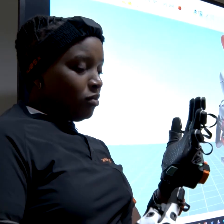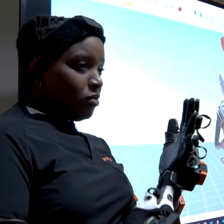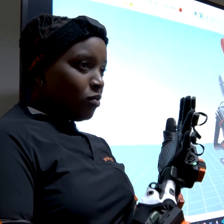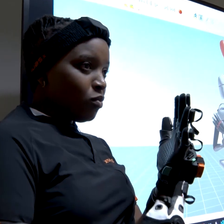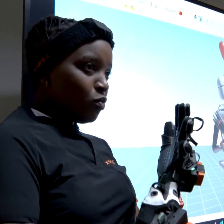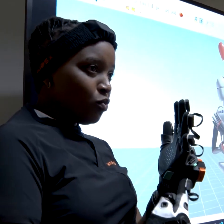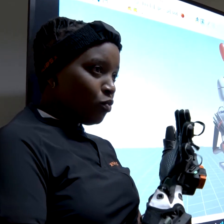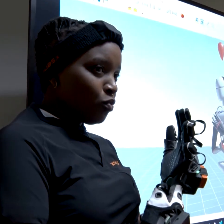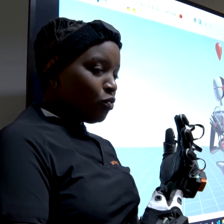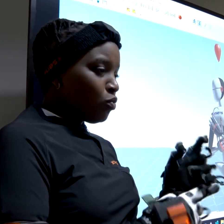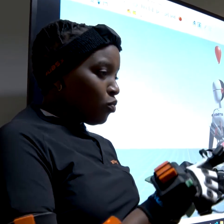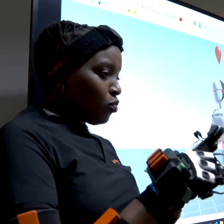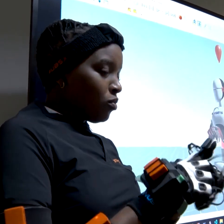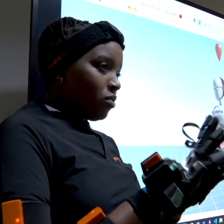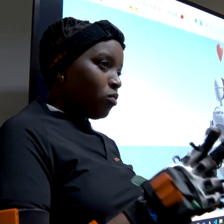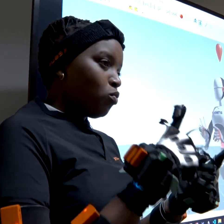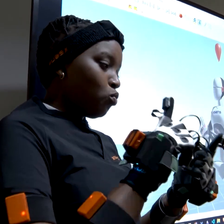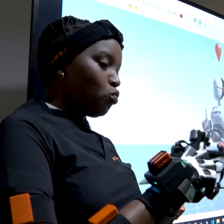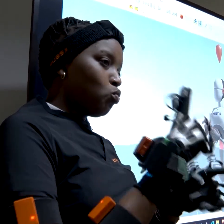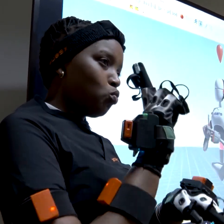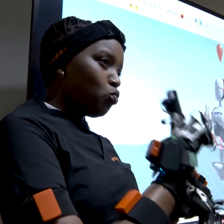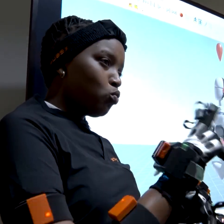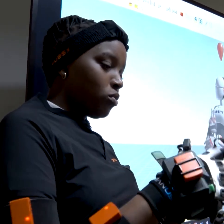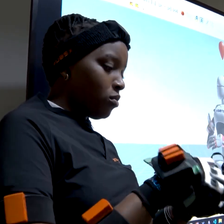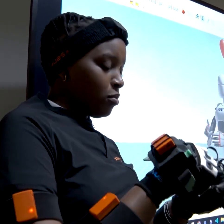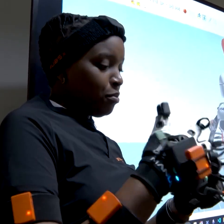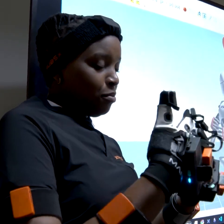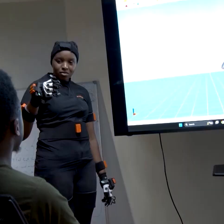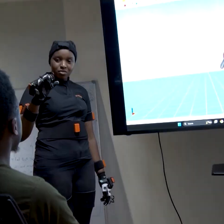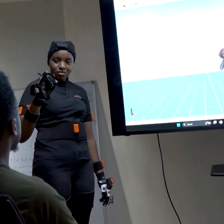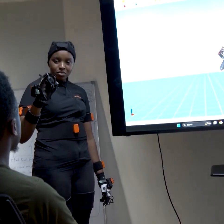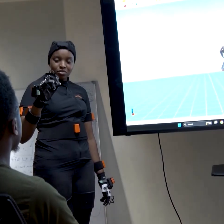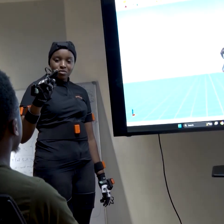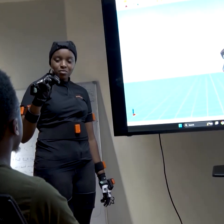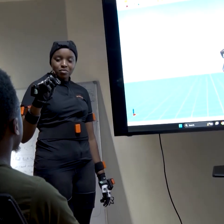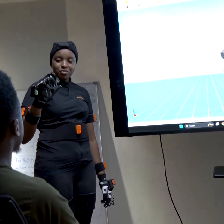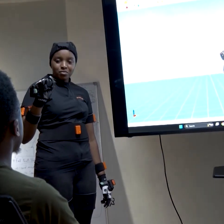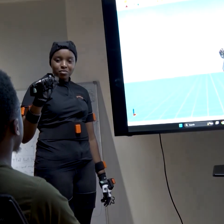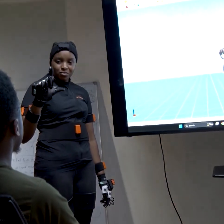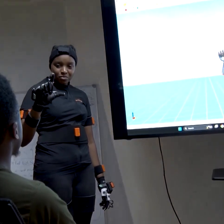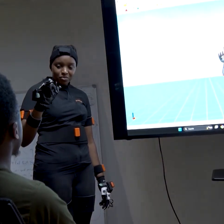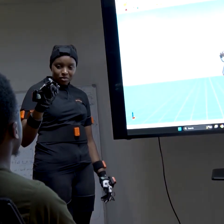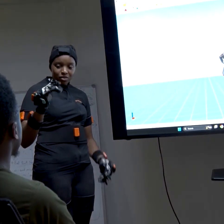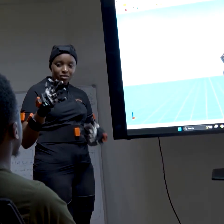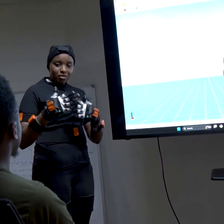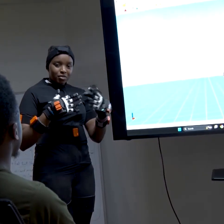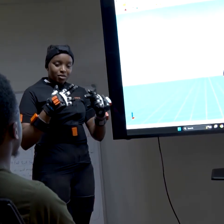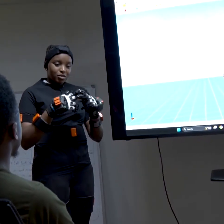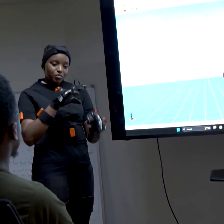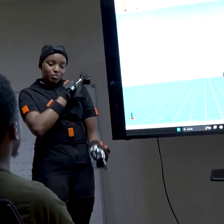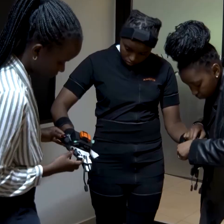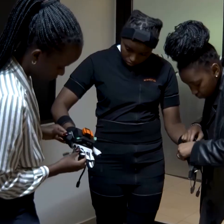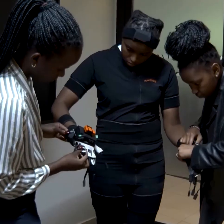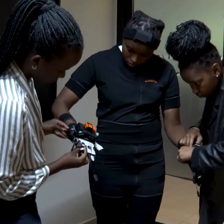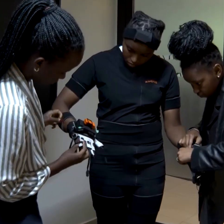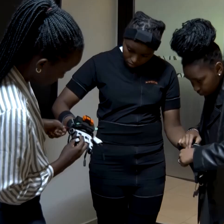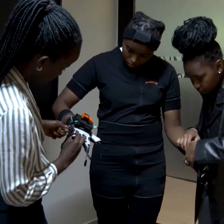A cutting-edge AI tool developed in Kenya is offering the deaf community a new way to communicate. People like